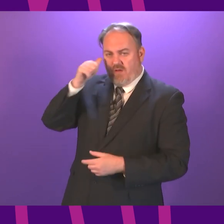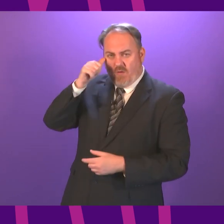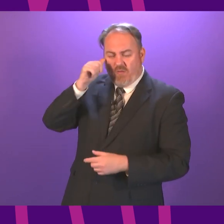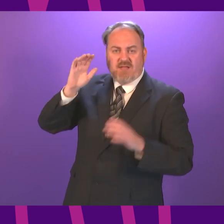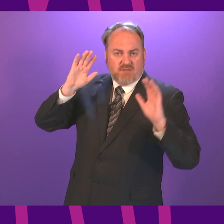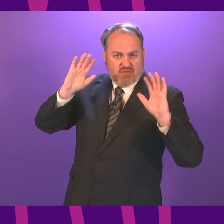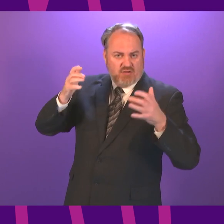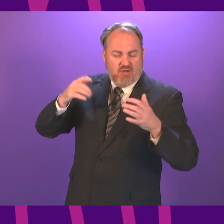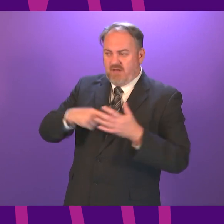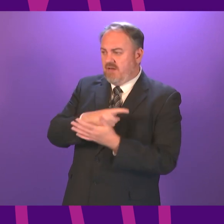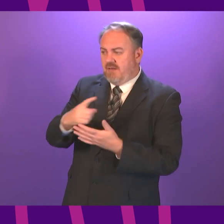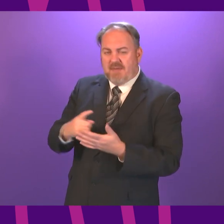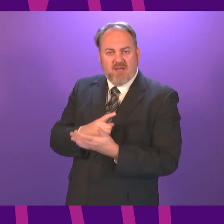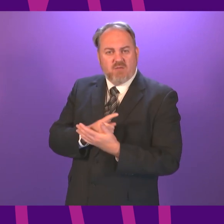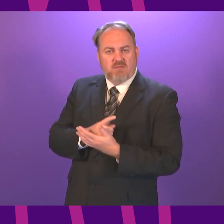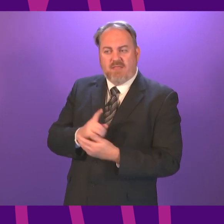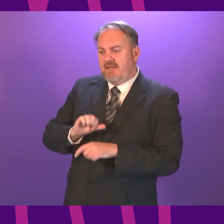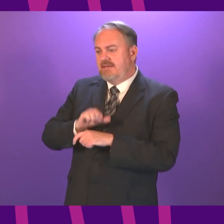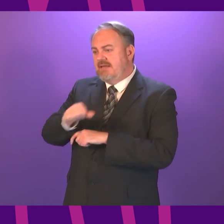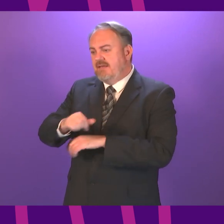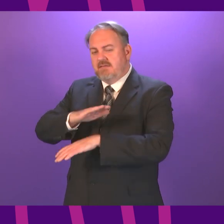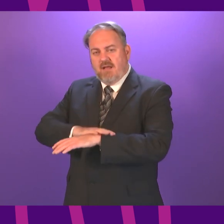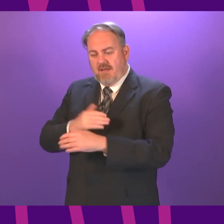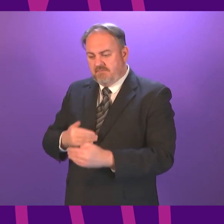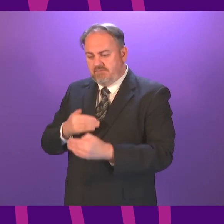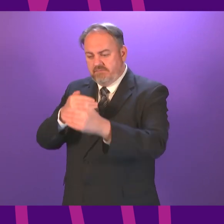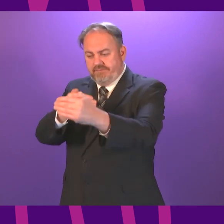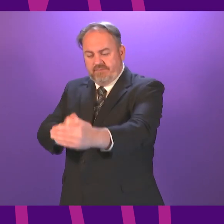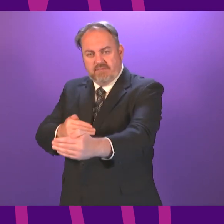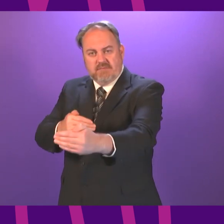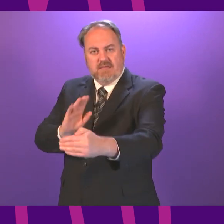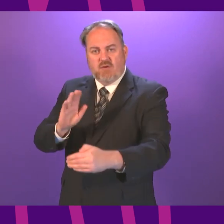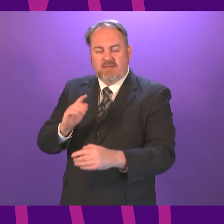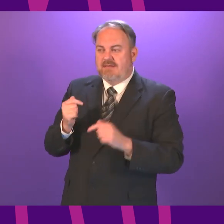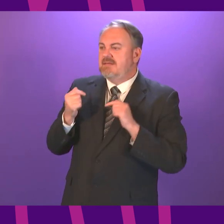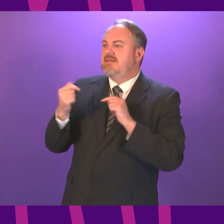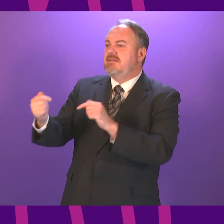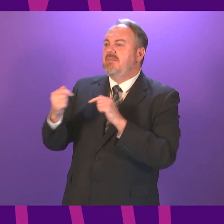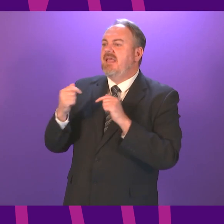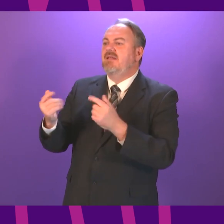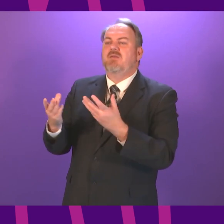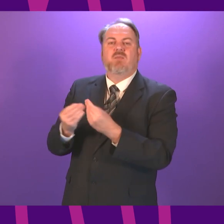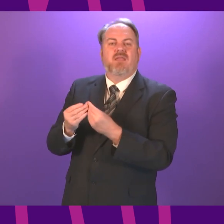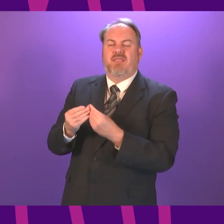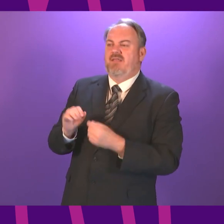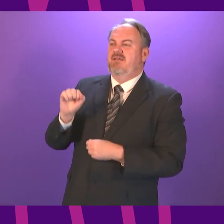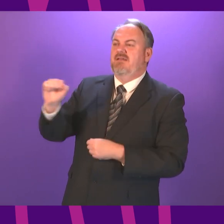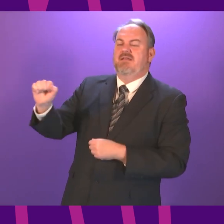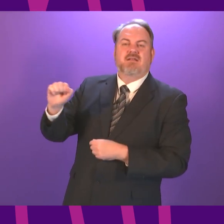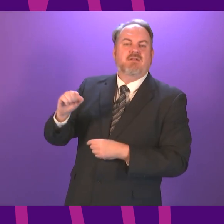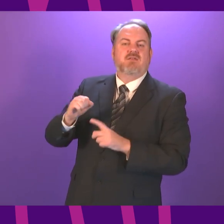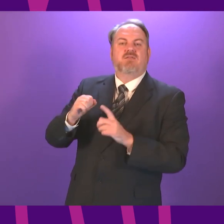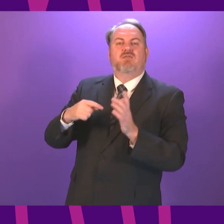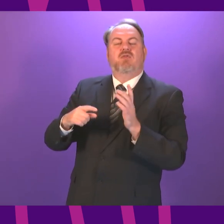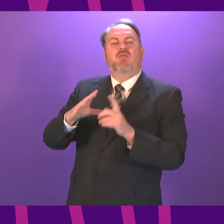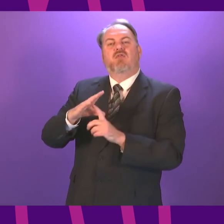Scotland's future over the next period is not about a debate between some status quo some benign status quo